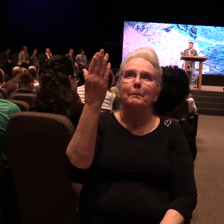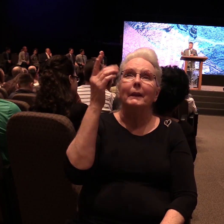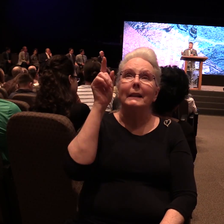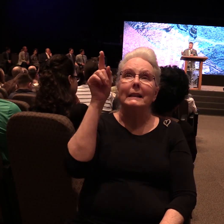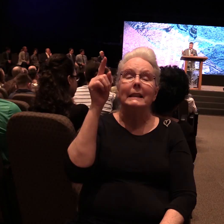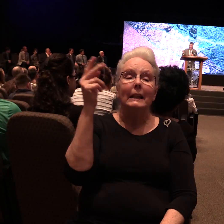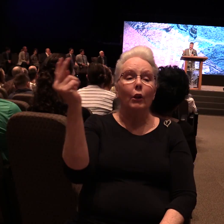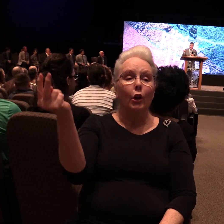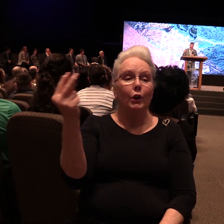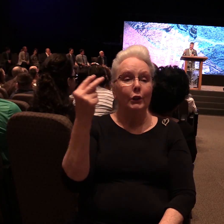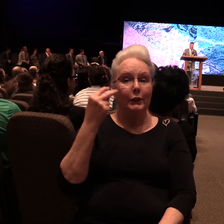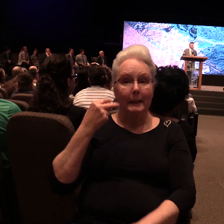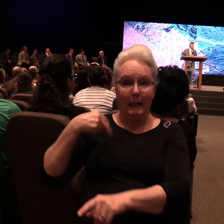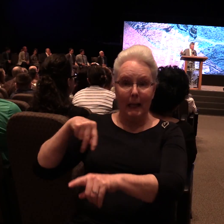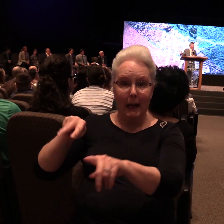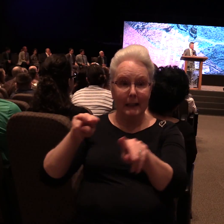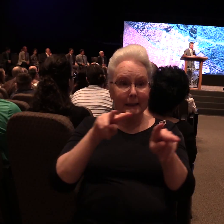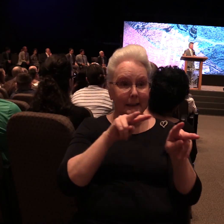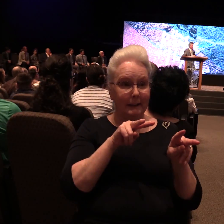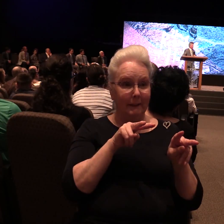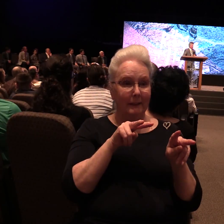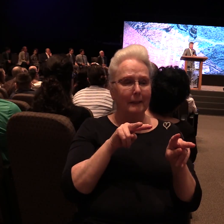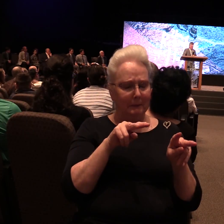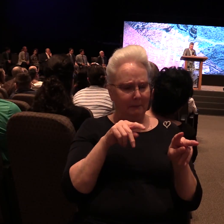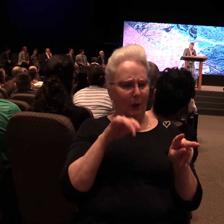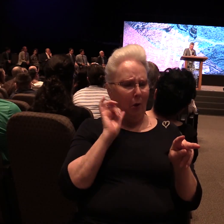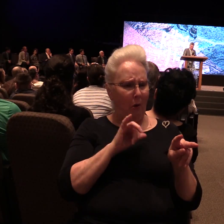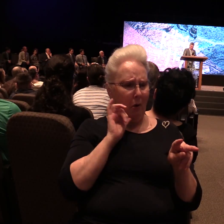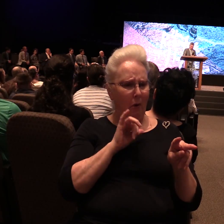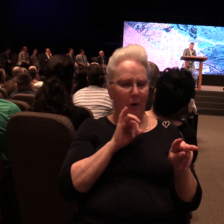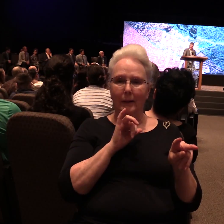In fact, God said, this is very good.